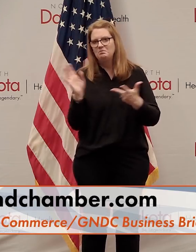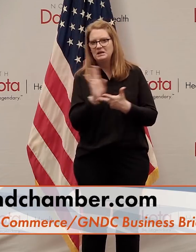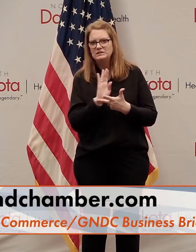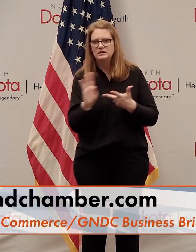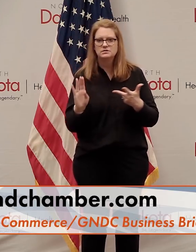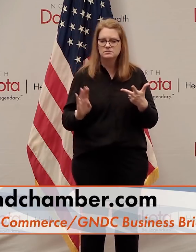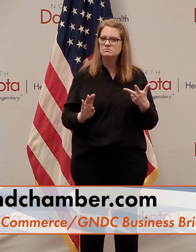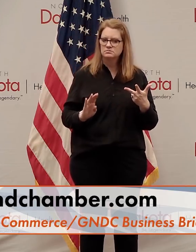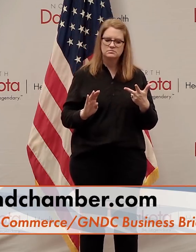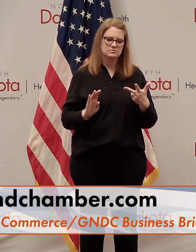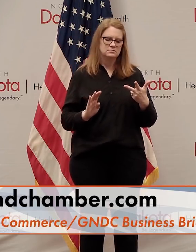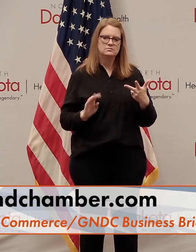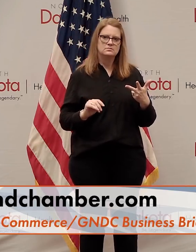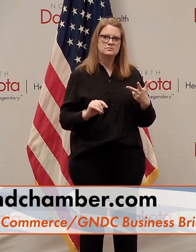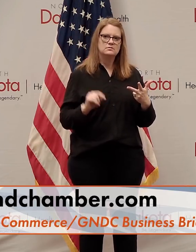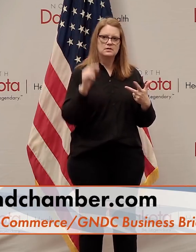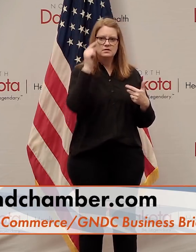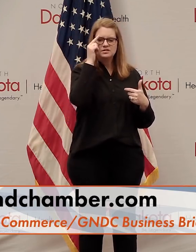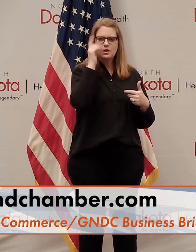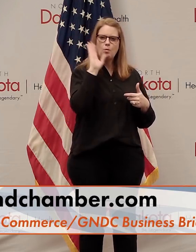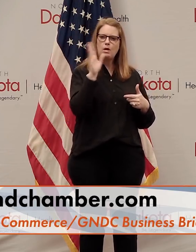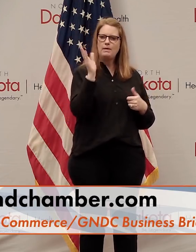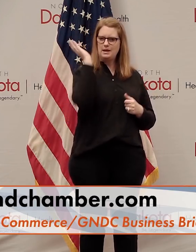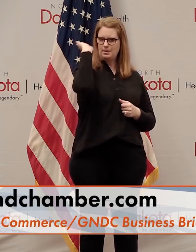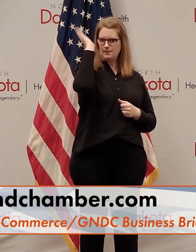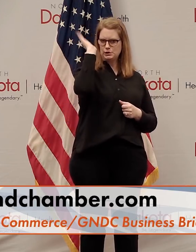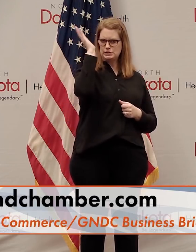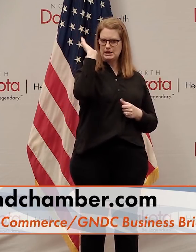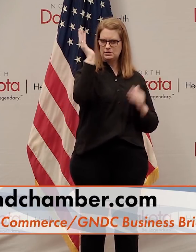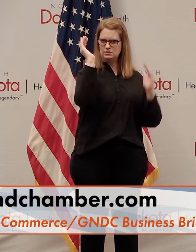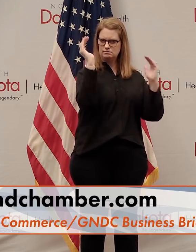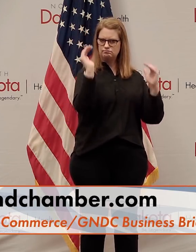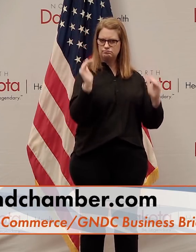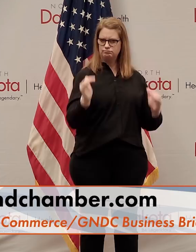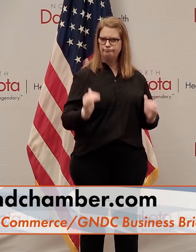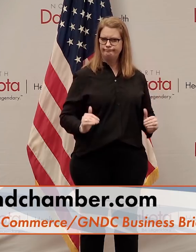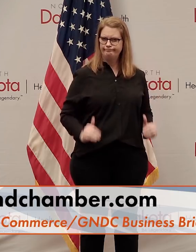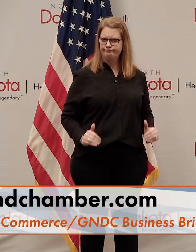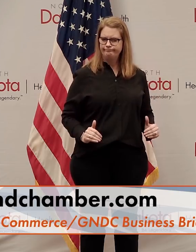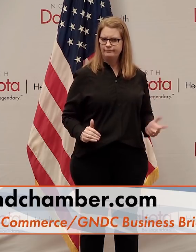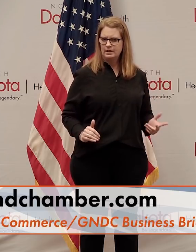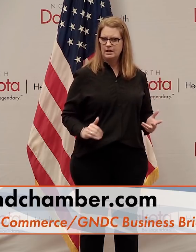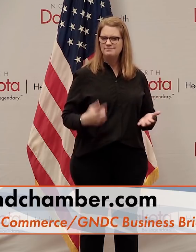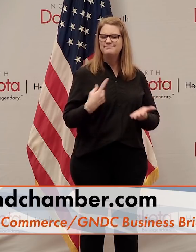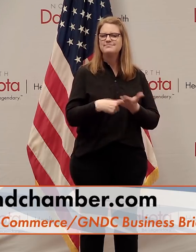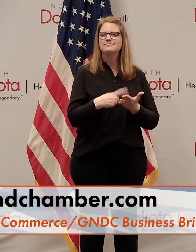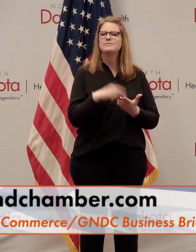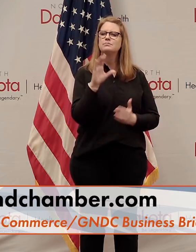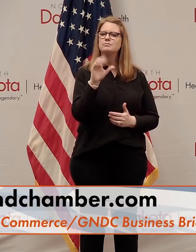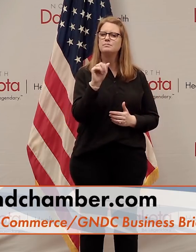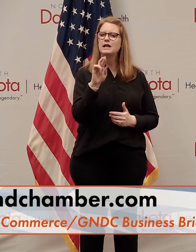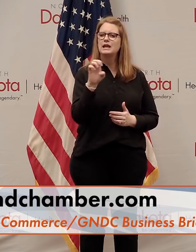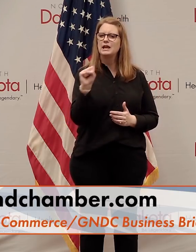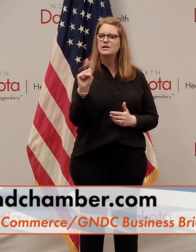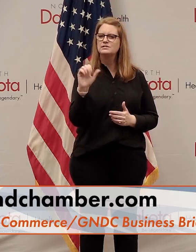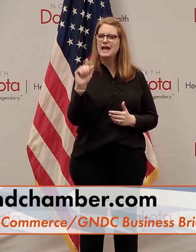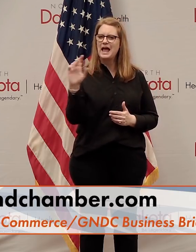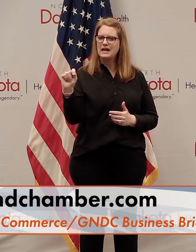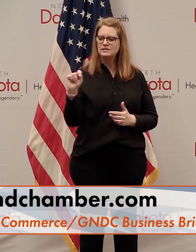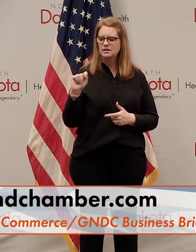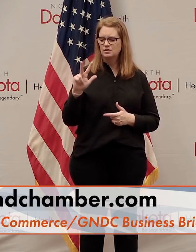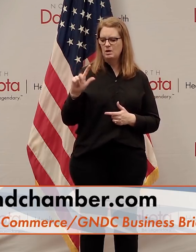there's going to be a series. These are scripted presenters as part of that that will give you updates on the CARES Act, what's called the 3